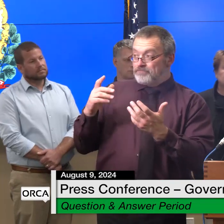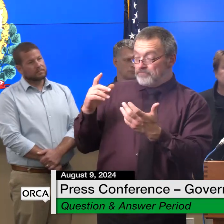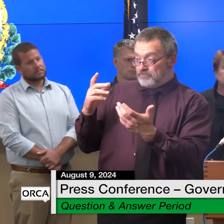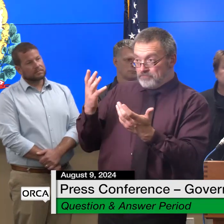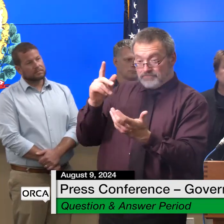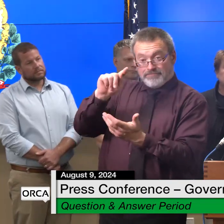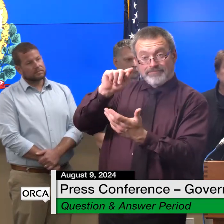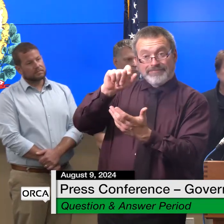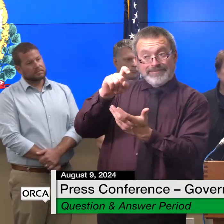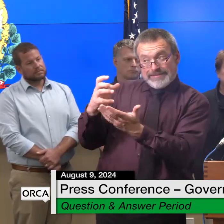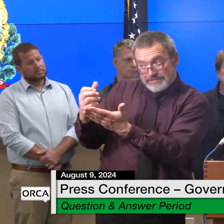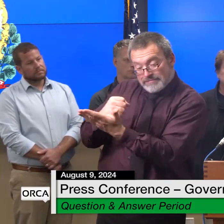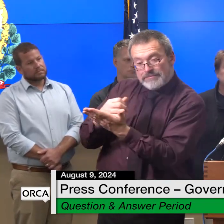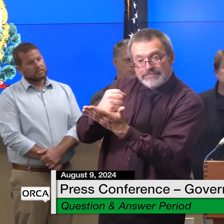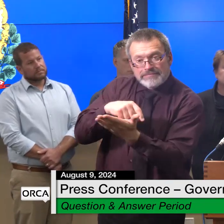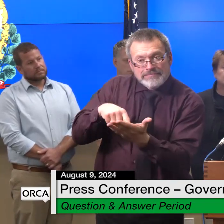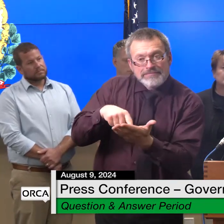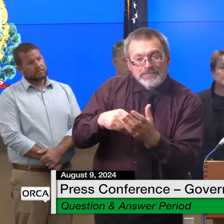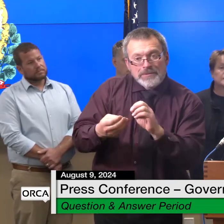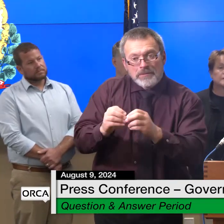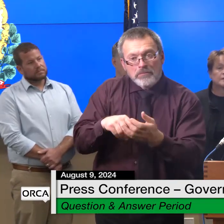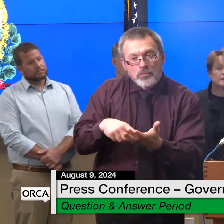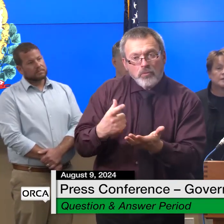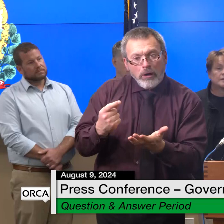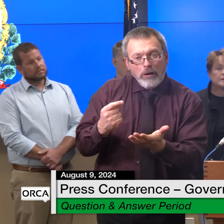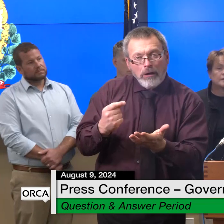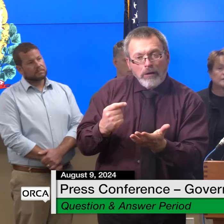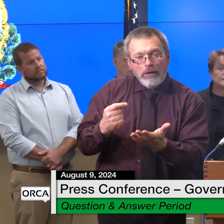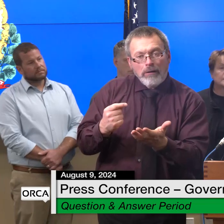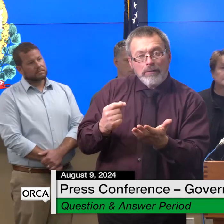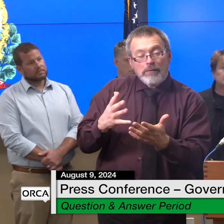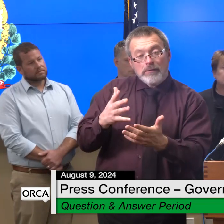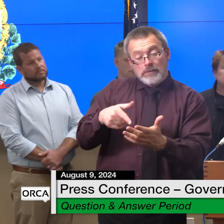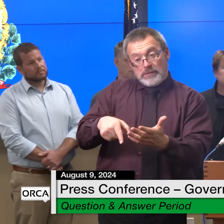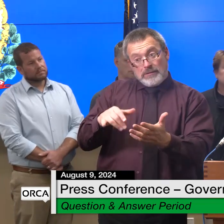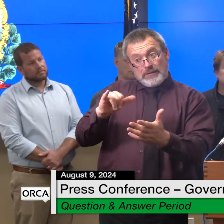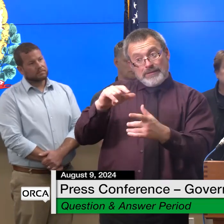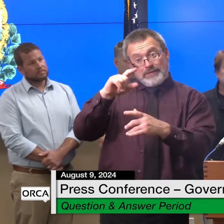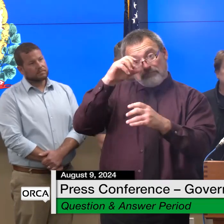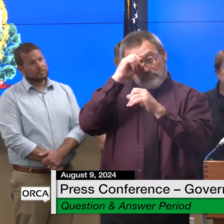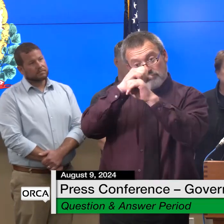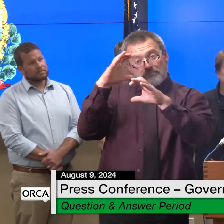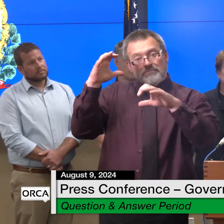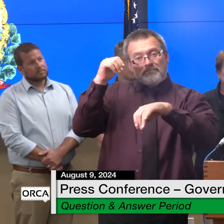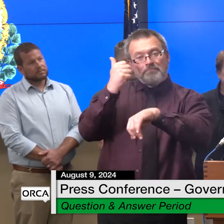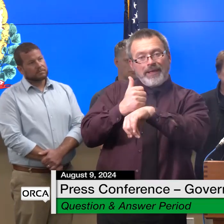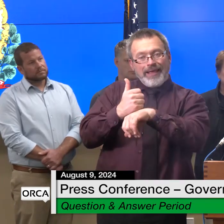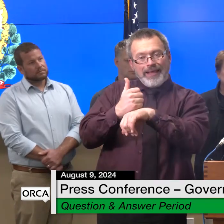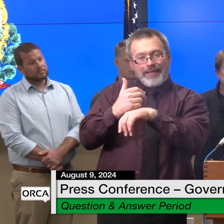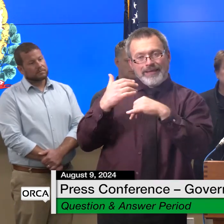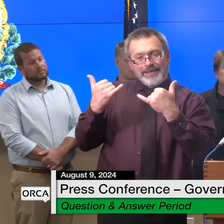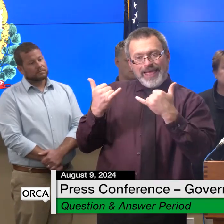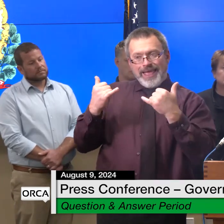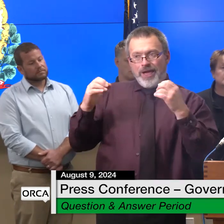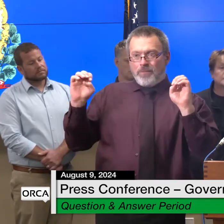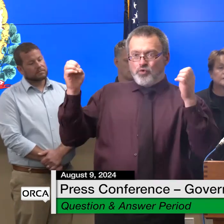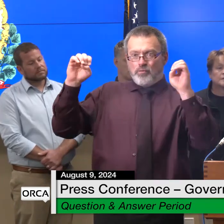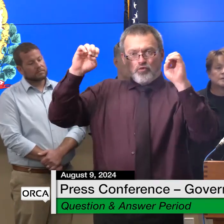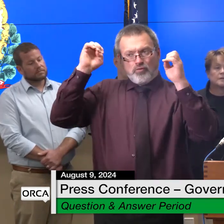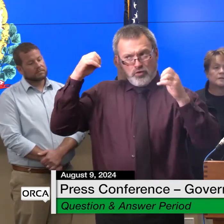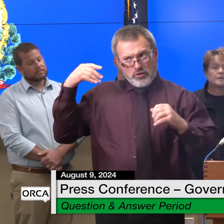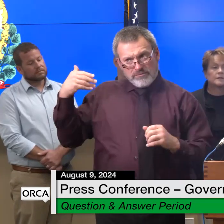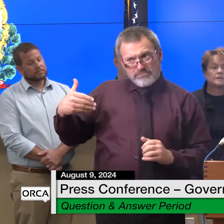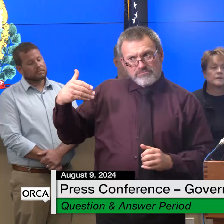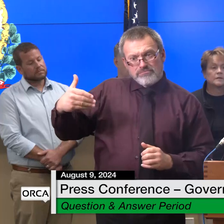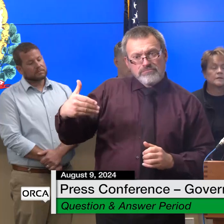have been based on somewhat of the emergencies that we've seen over the last few years and the